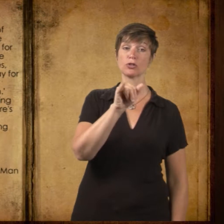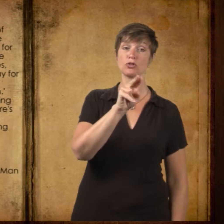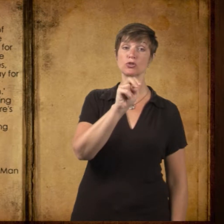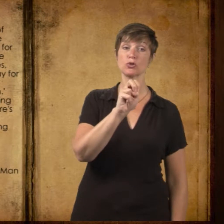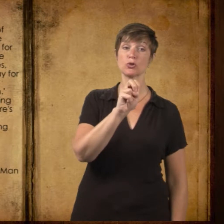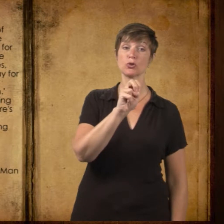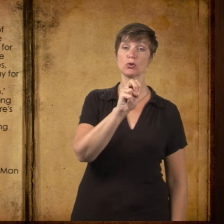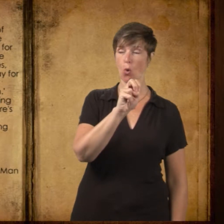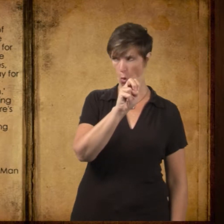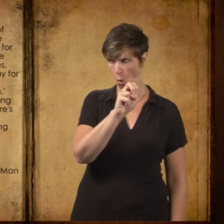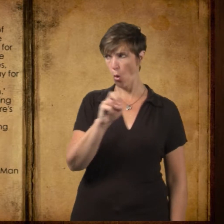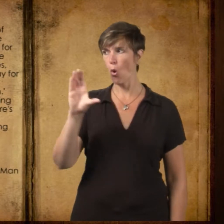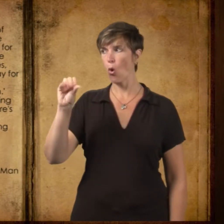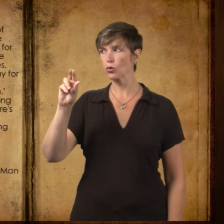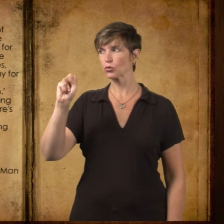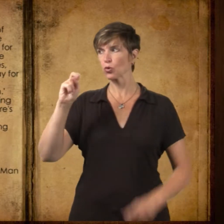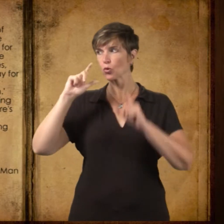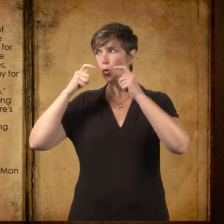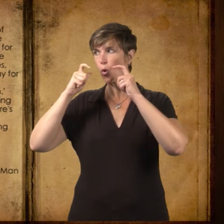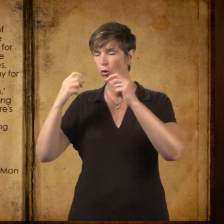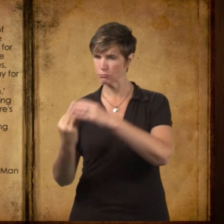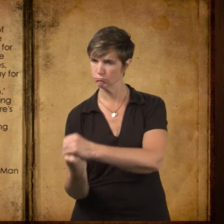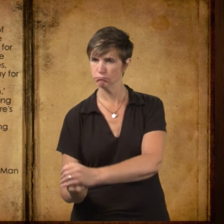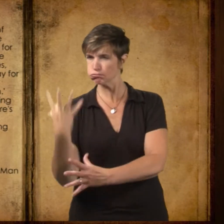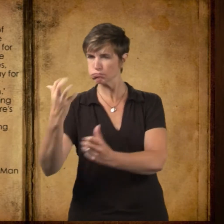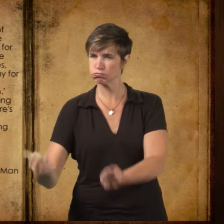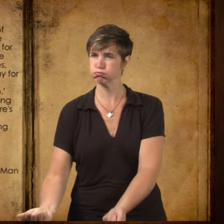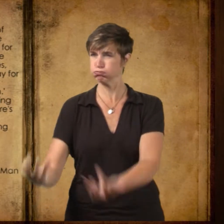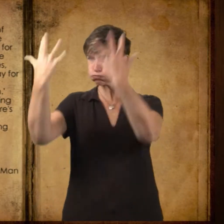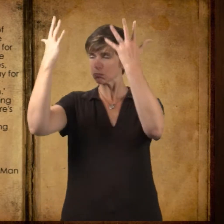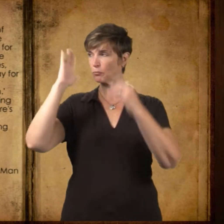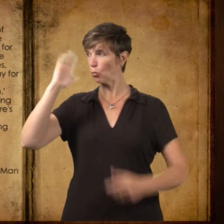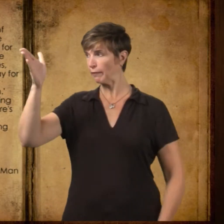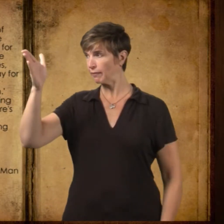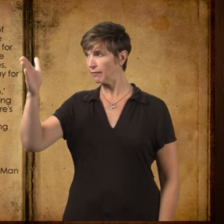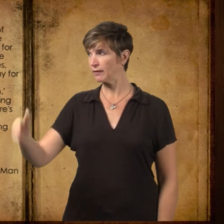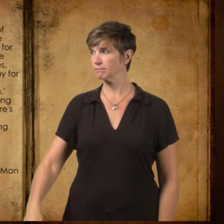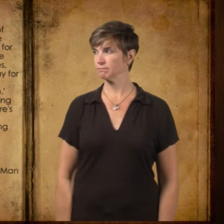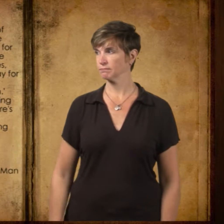Used to be a saying about lottery in June, corn be heavy soon.